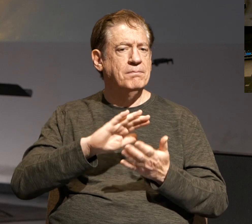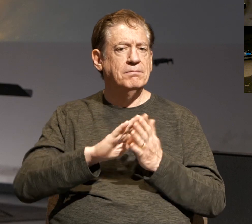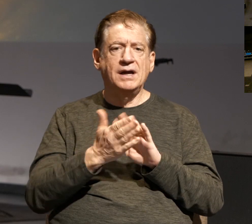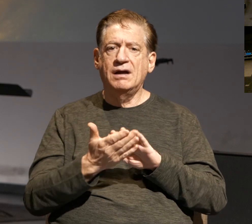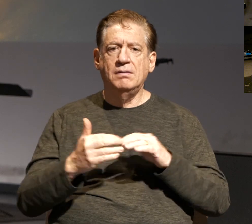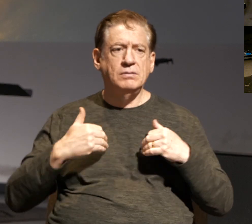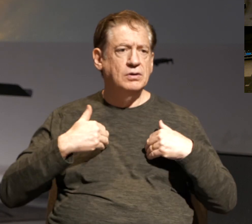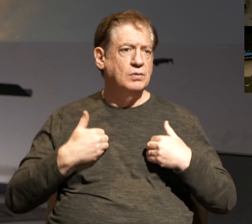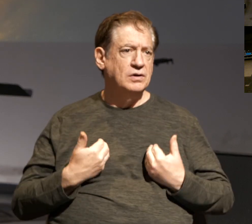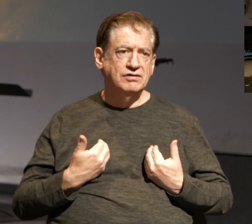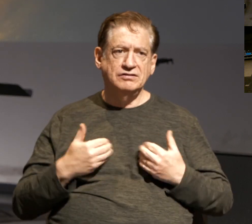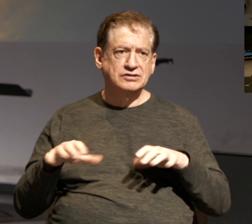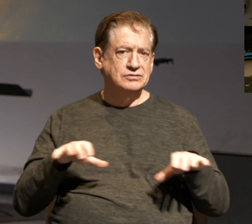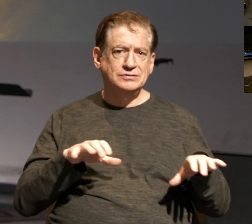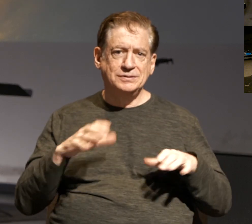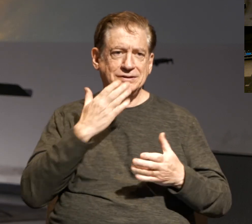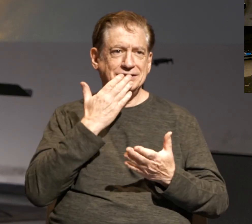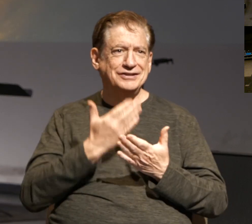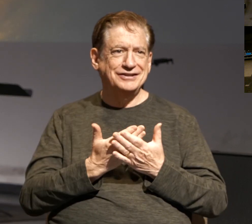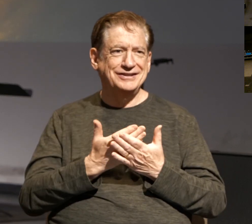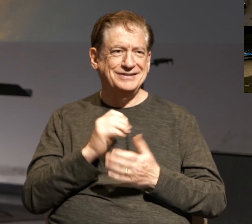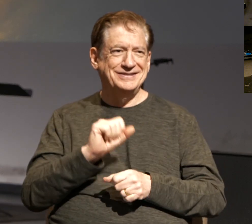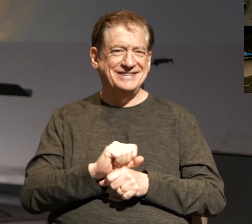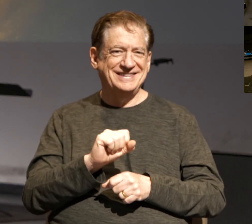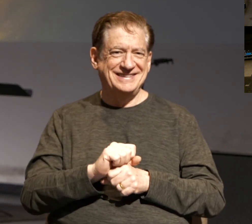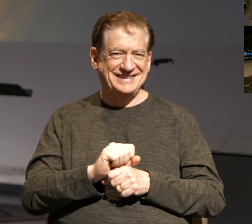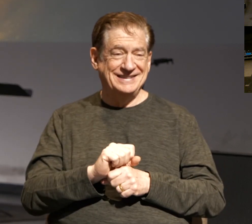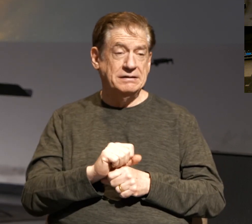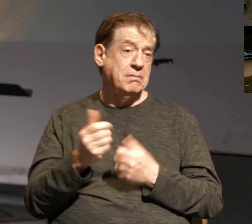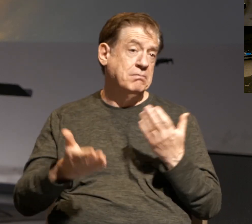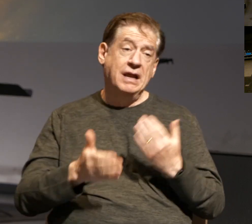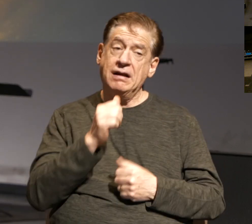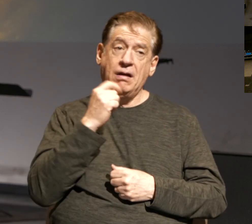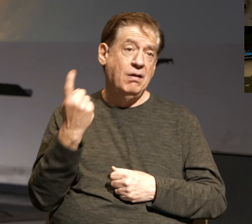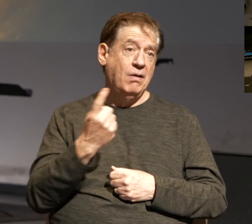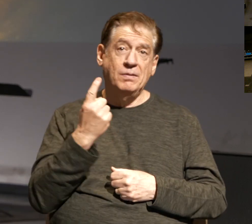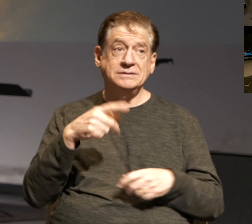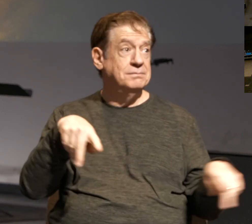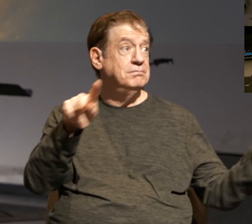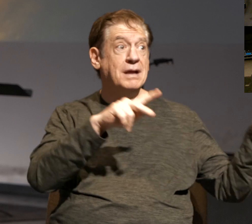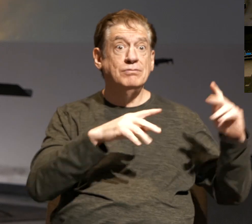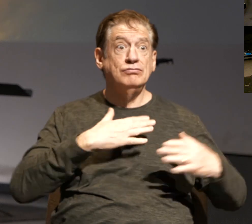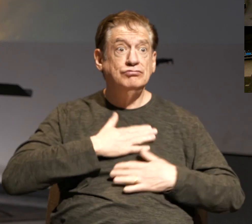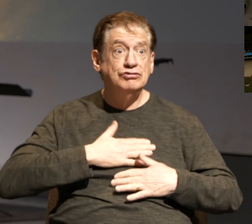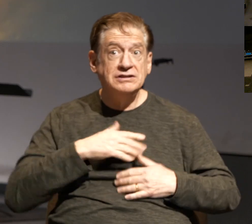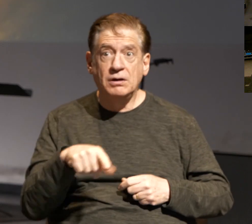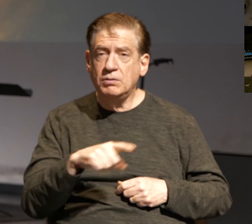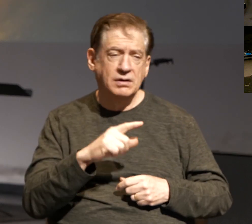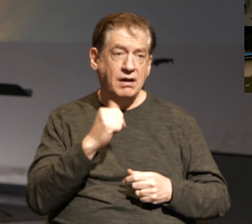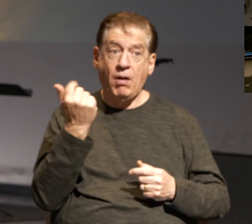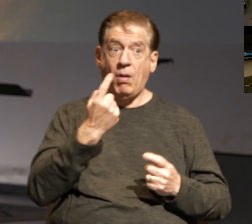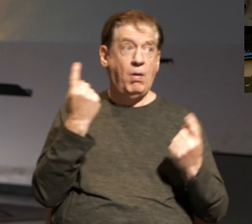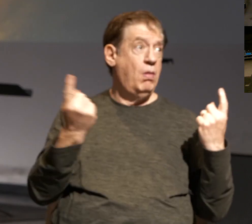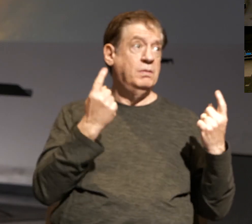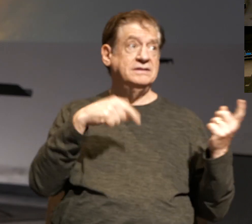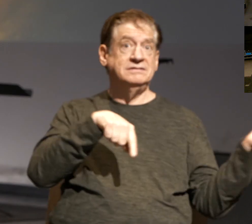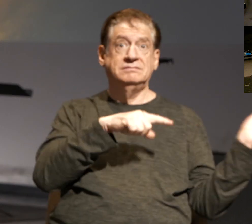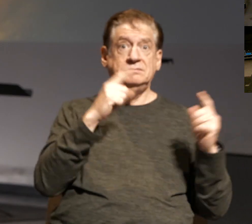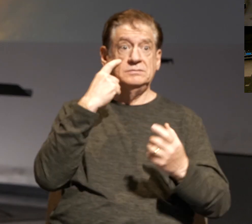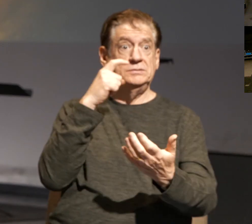of doing that good work. It may not always be appreciated or noticed in this life,